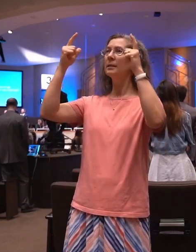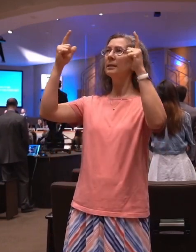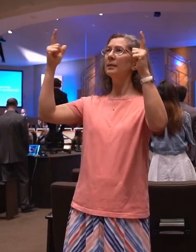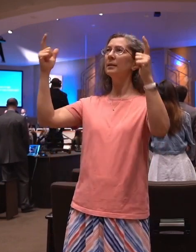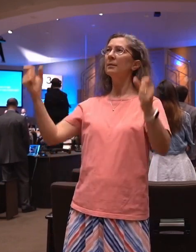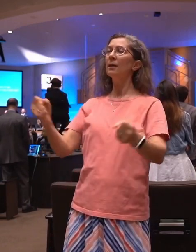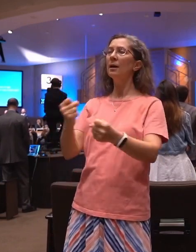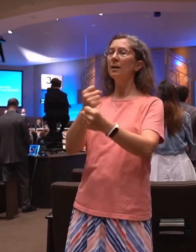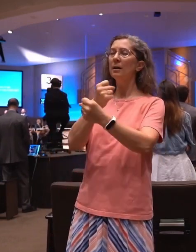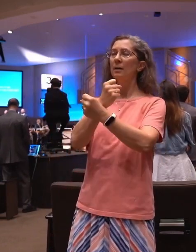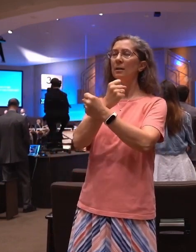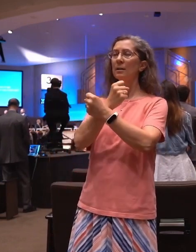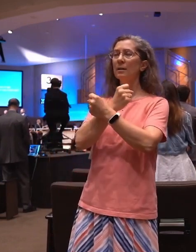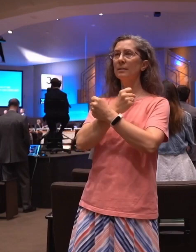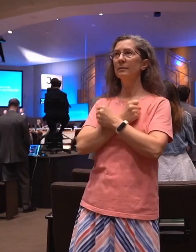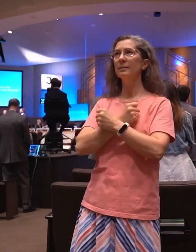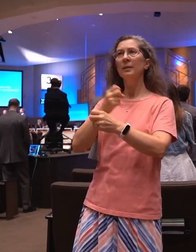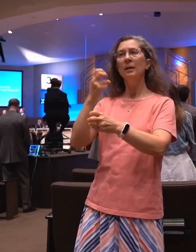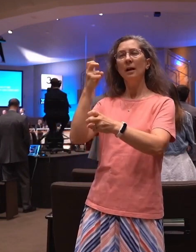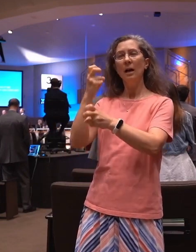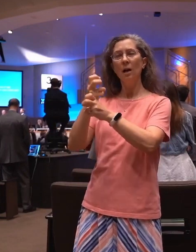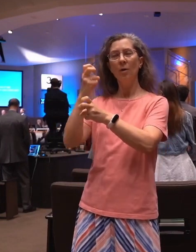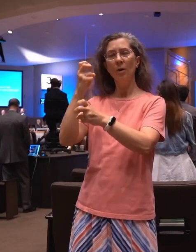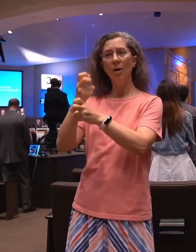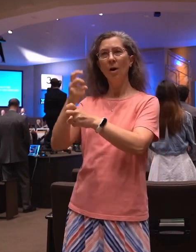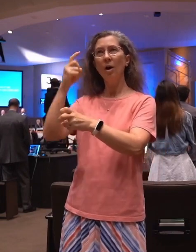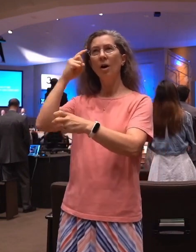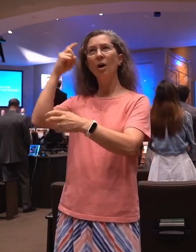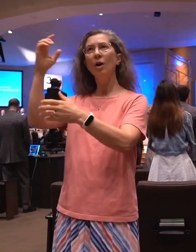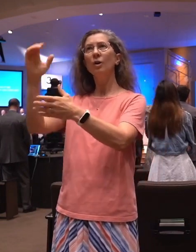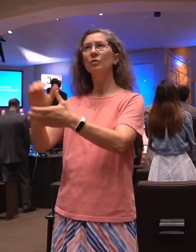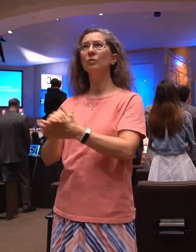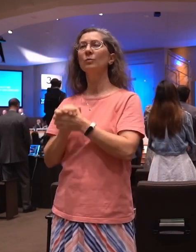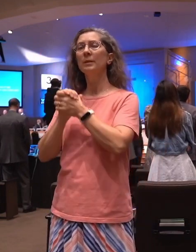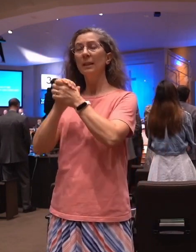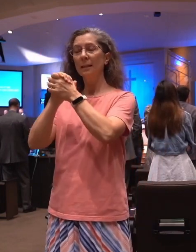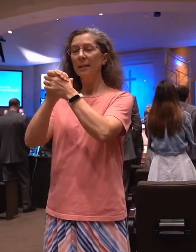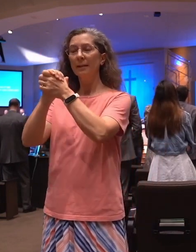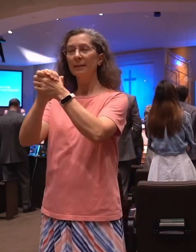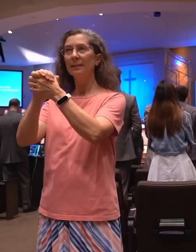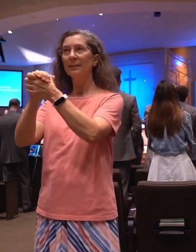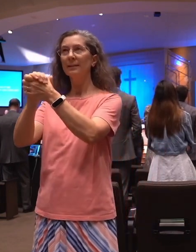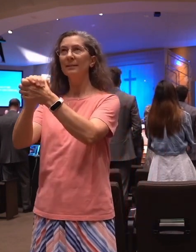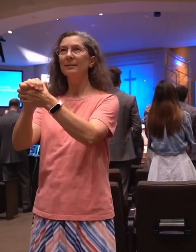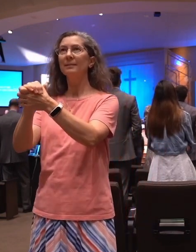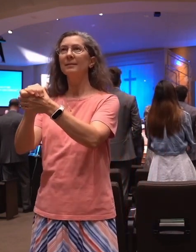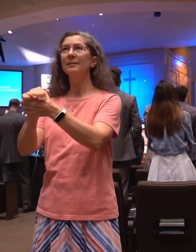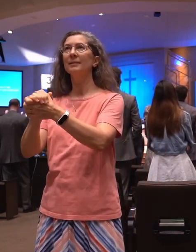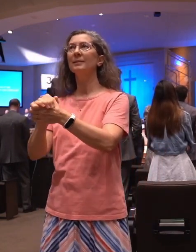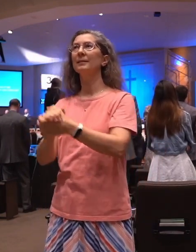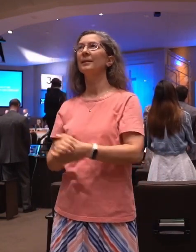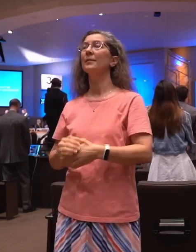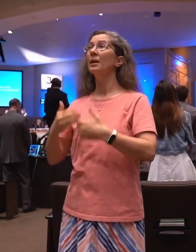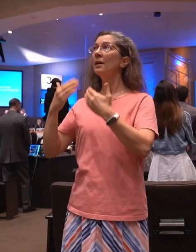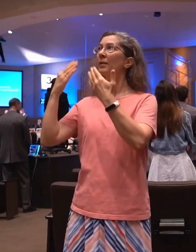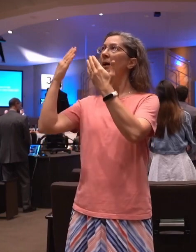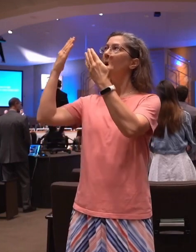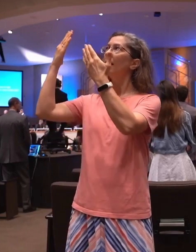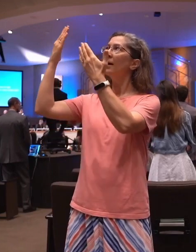Amazing love, how can it be that